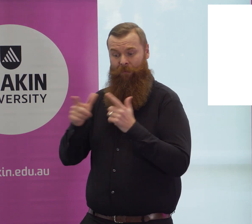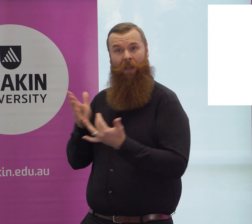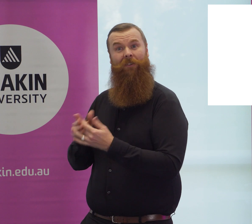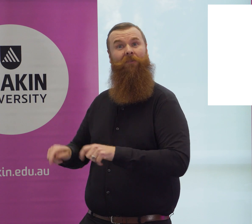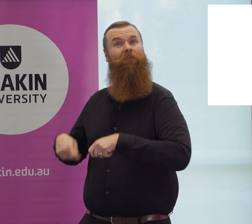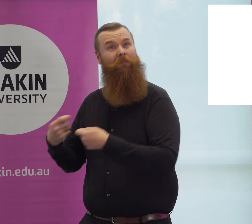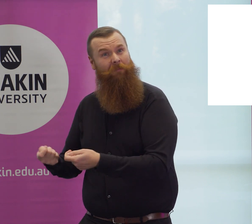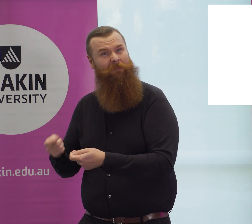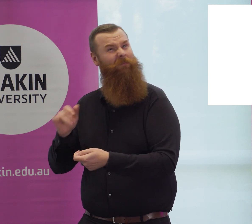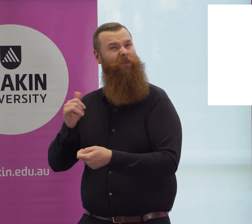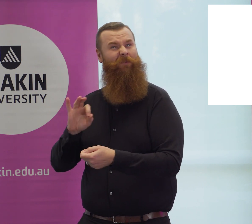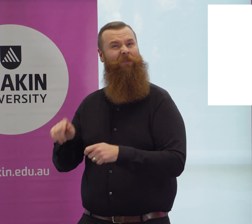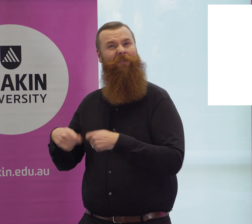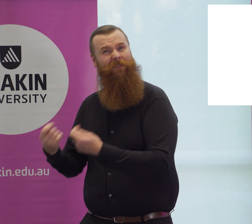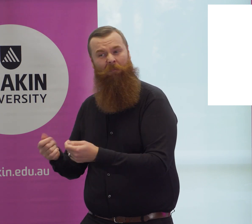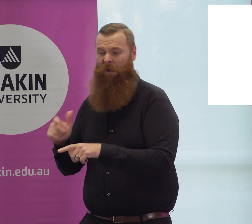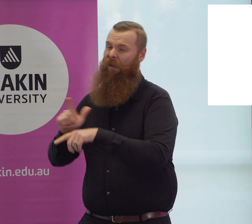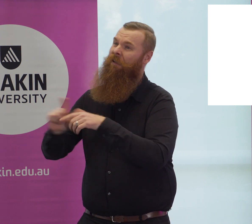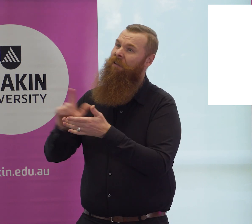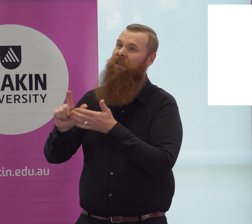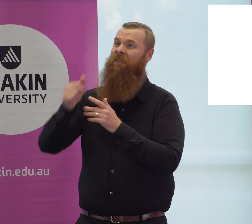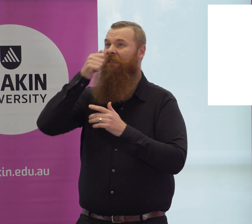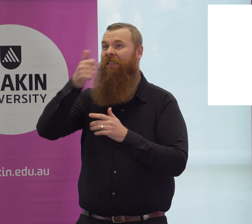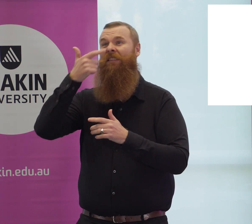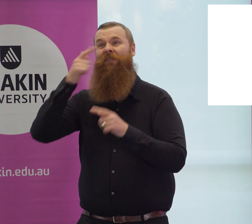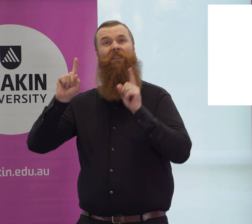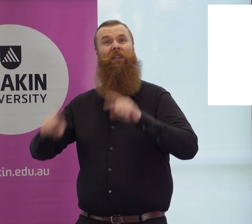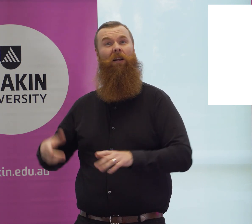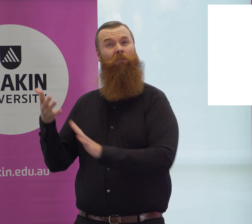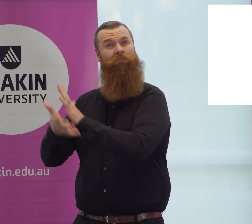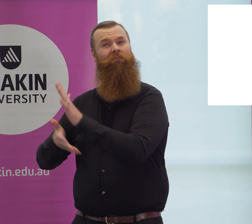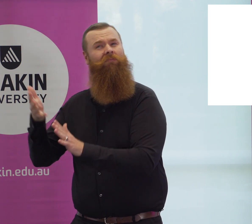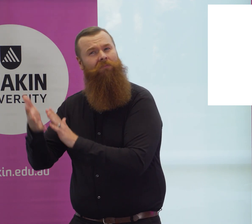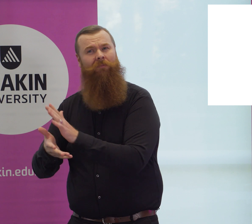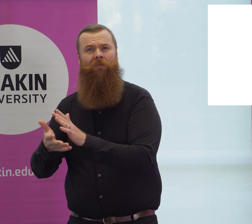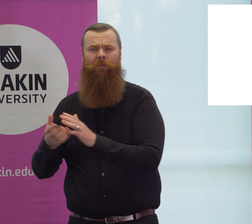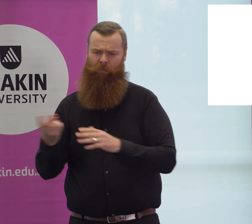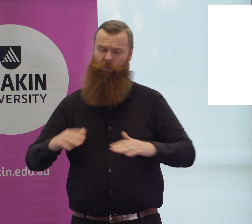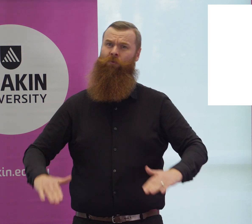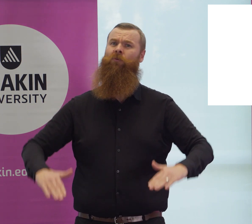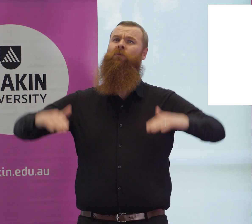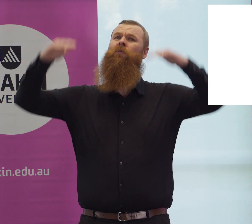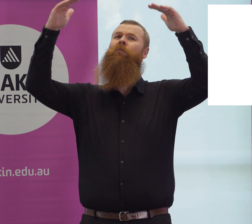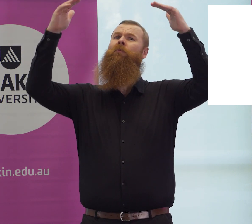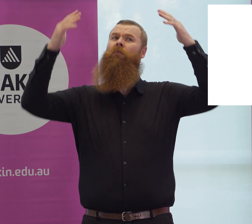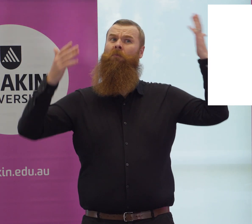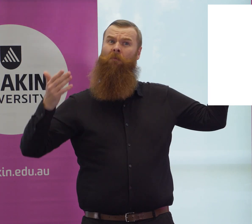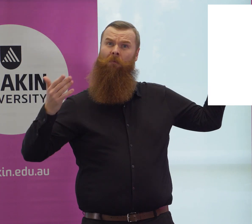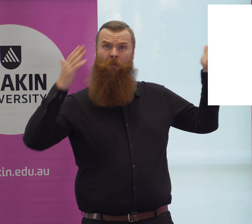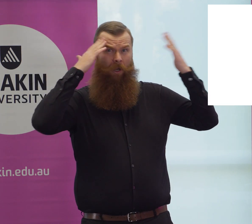also born deaf. But did not acquire sign language until later at 6 or 7 years old. Would their mental health